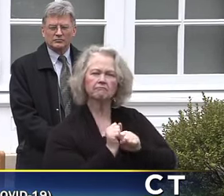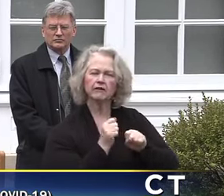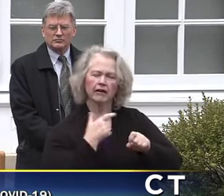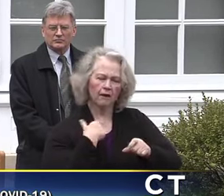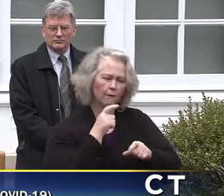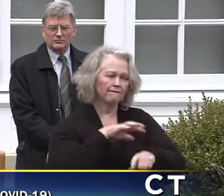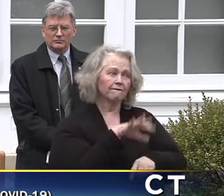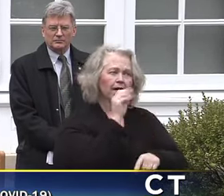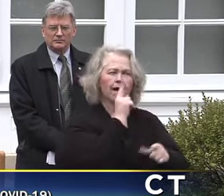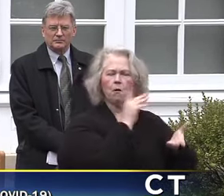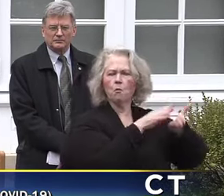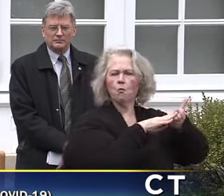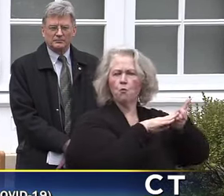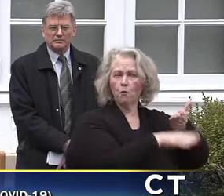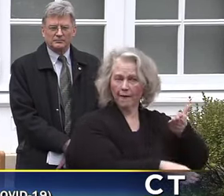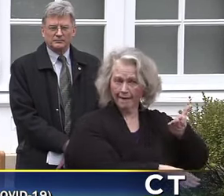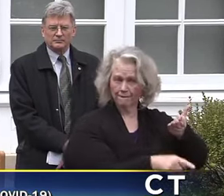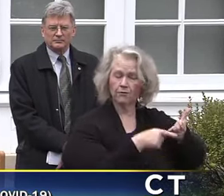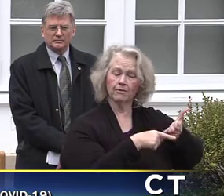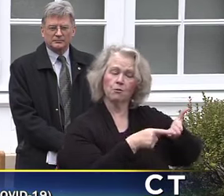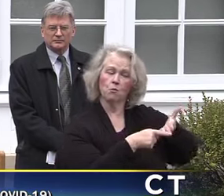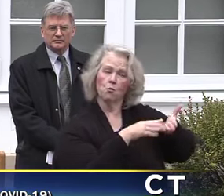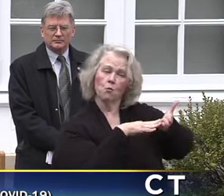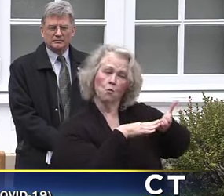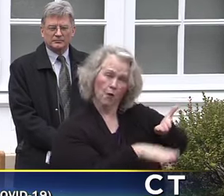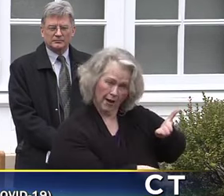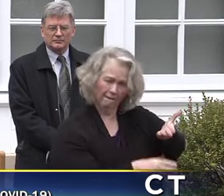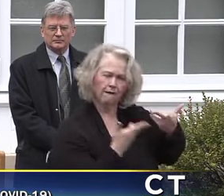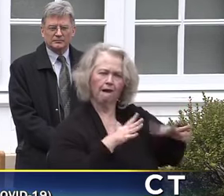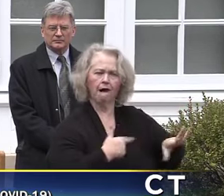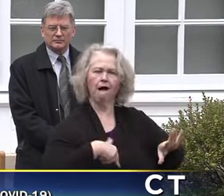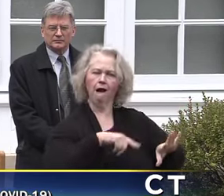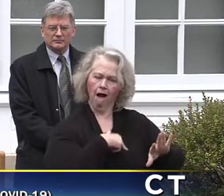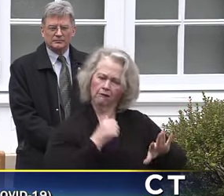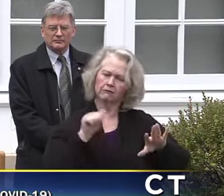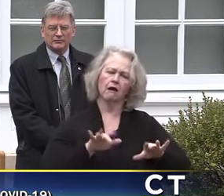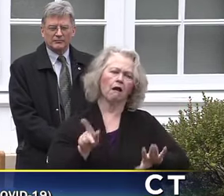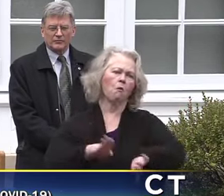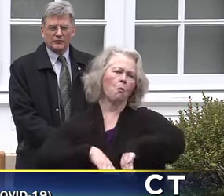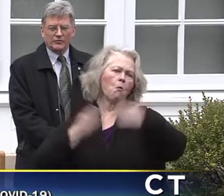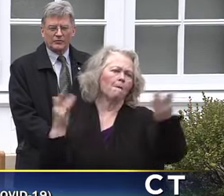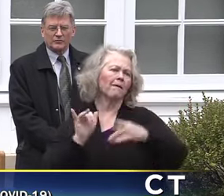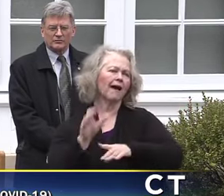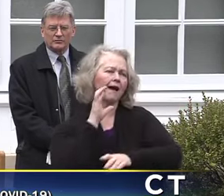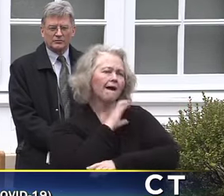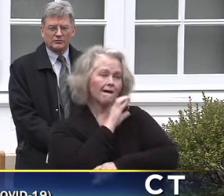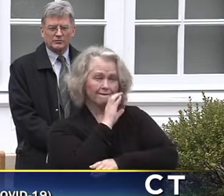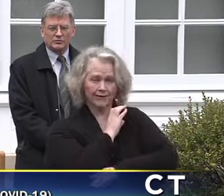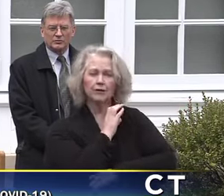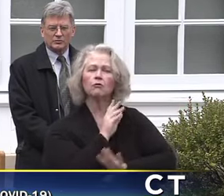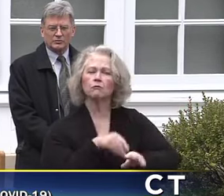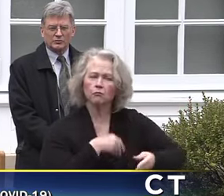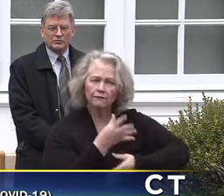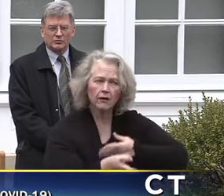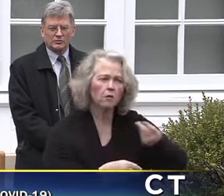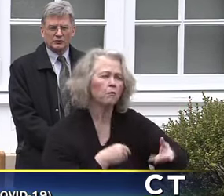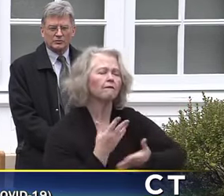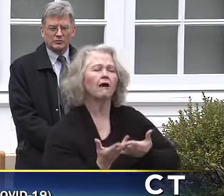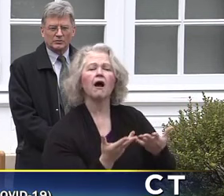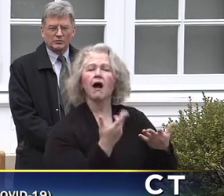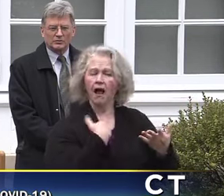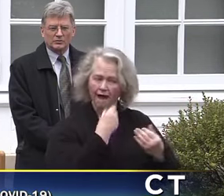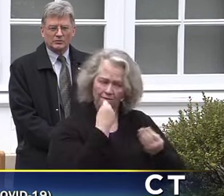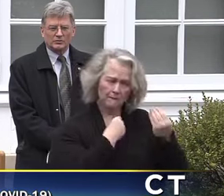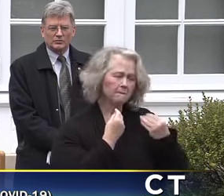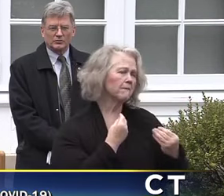a waiver and that waiver means that we'll be able to continue that cafeteria service. And, you know, meals are available for